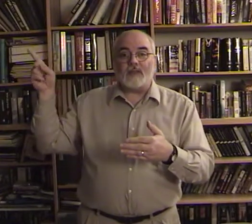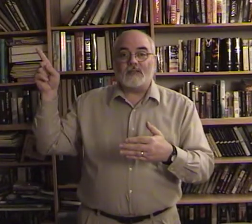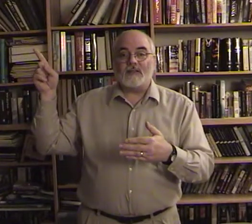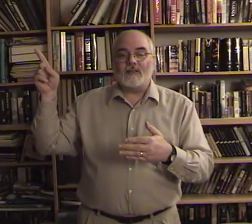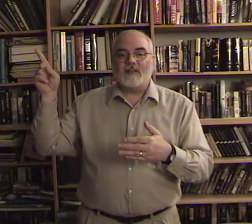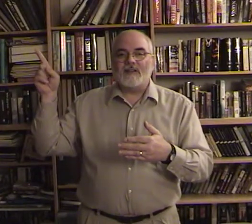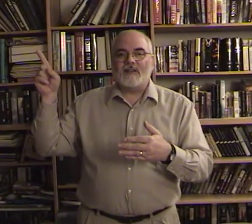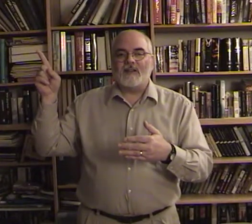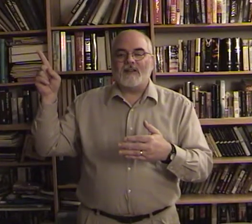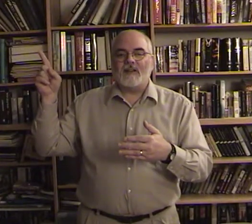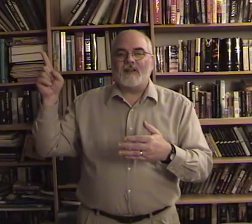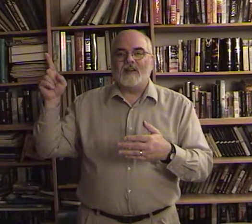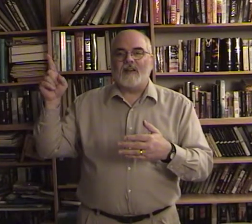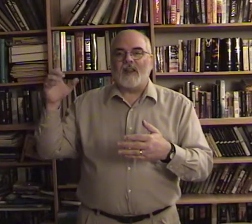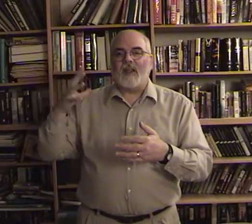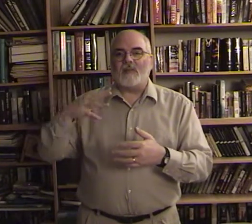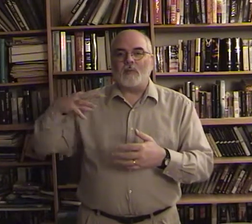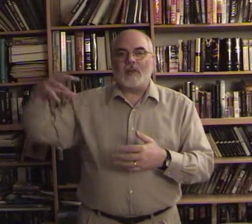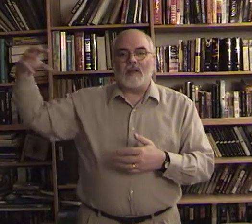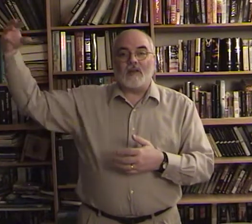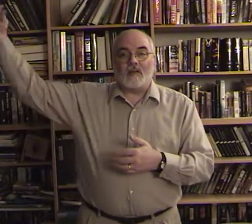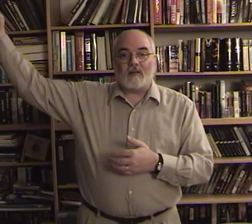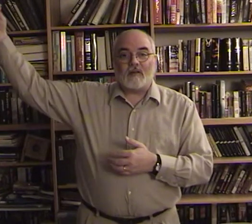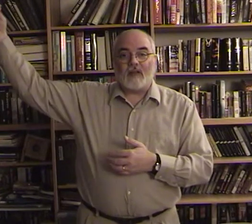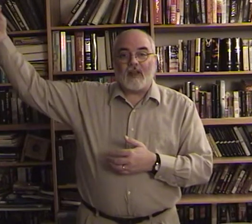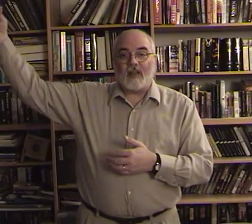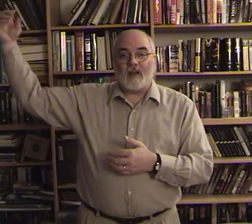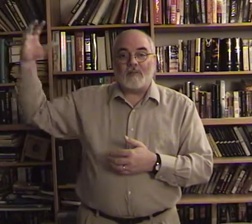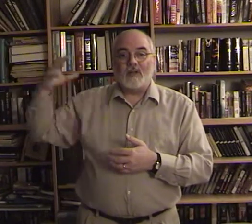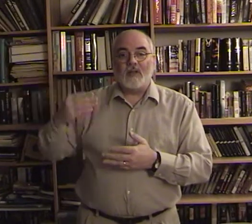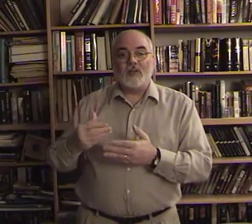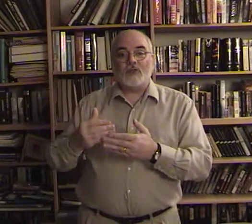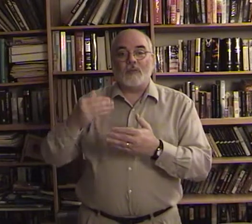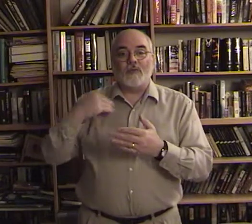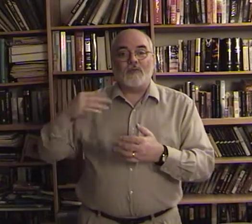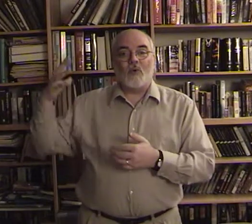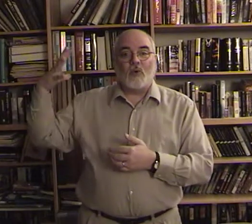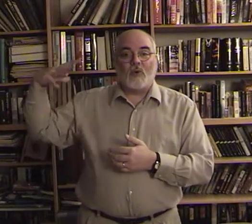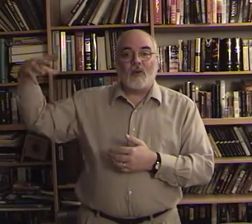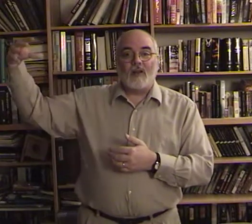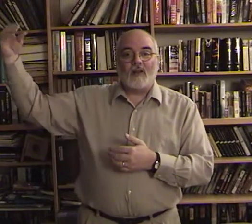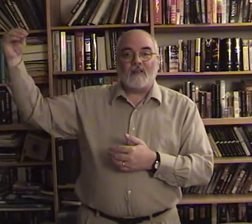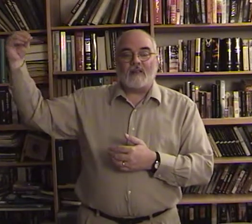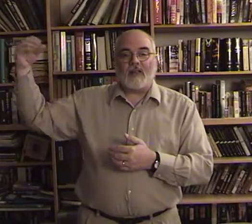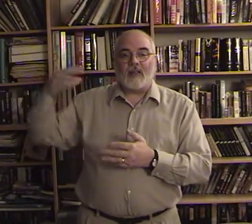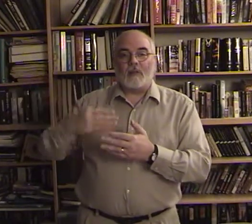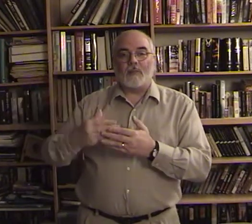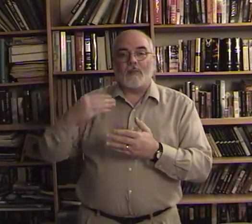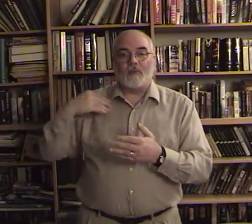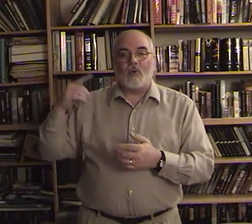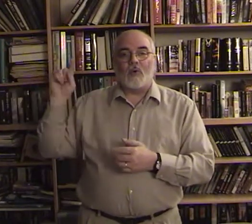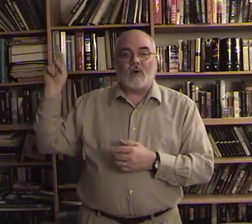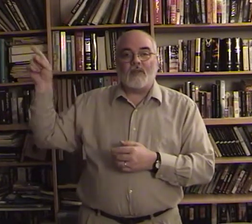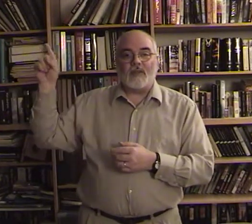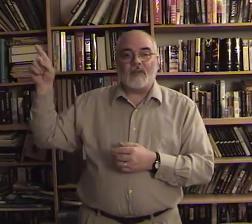that would be the taking up so before the taking up before this